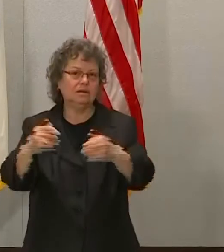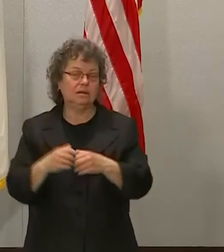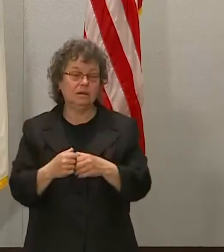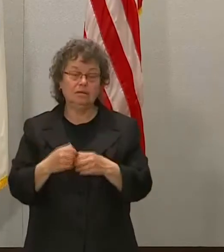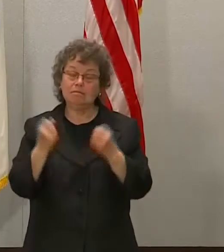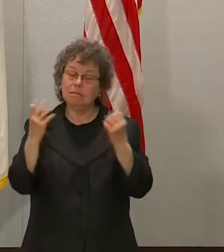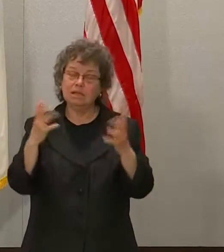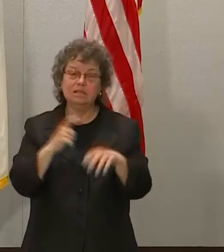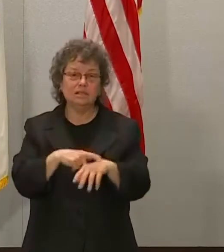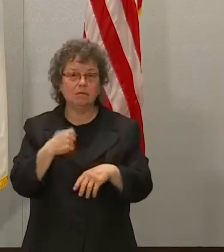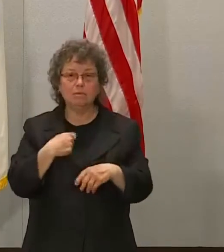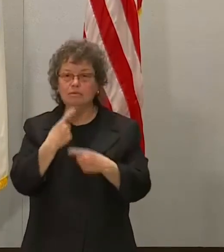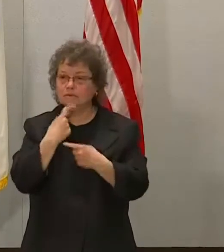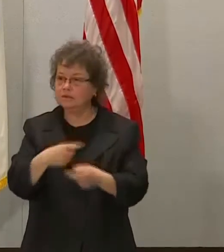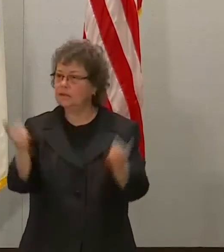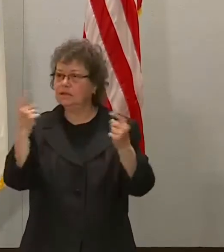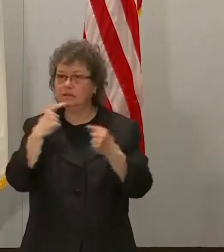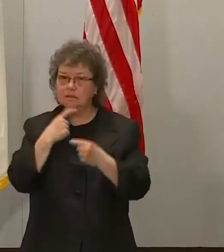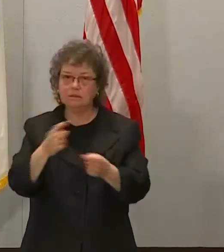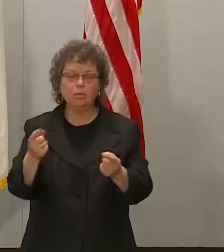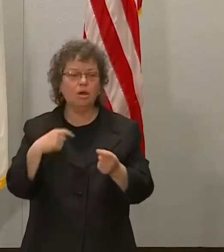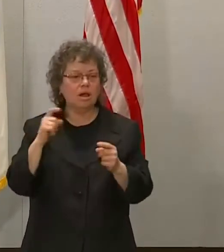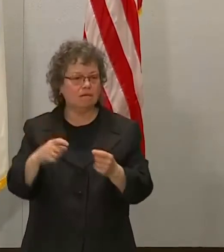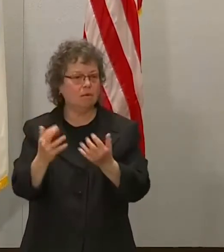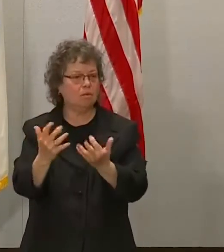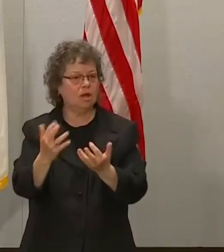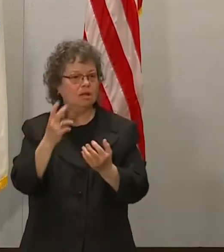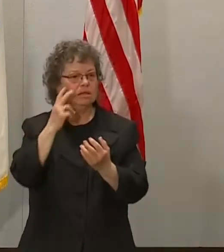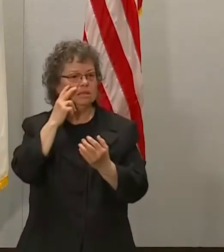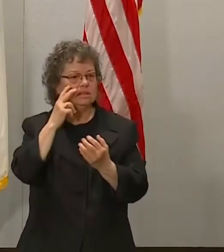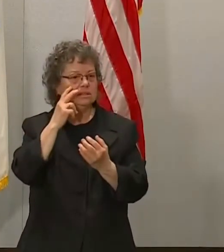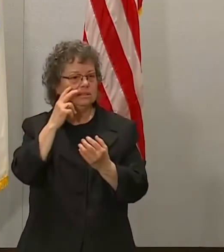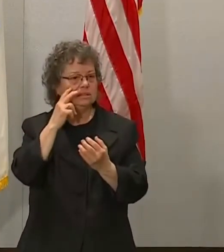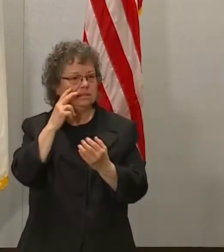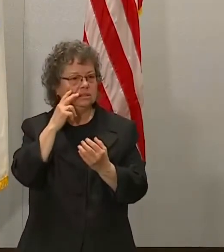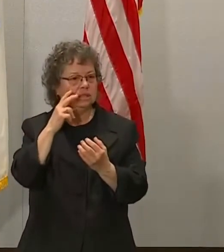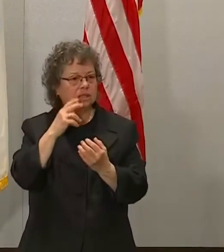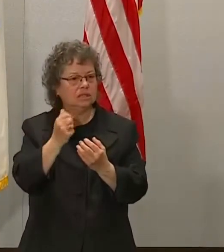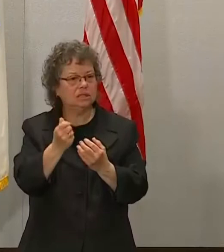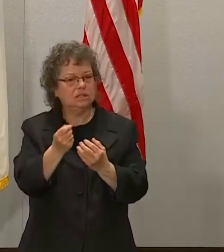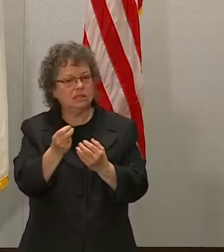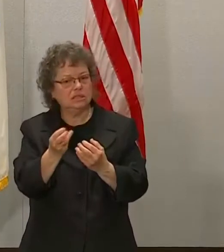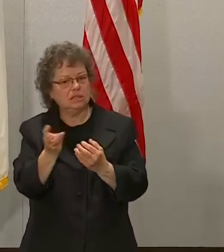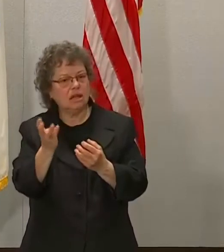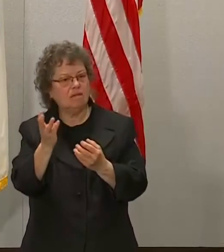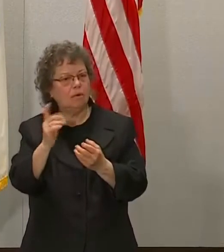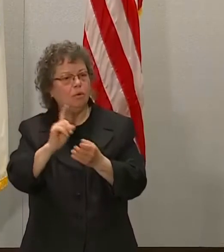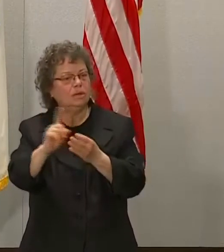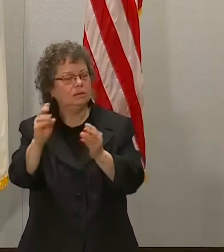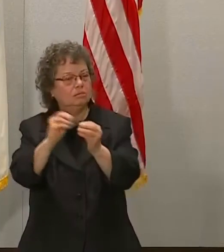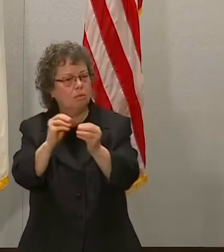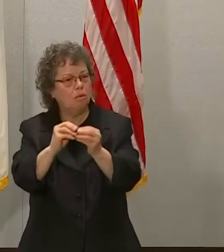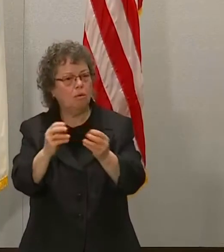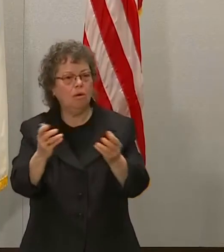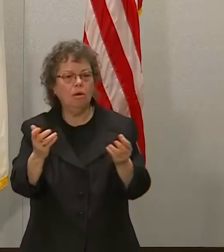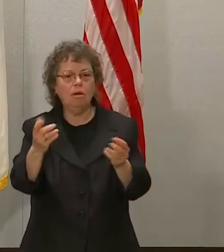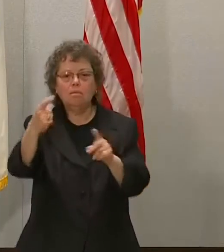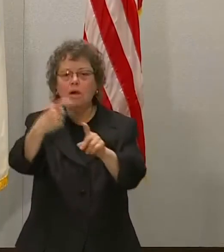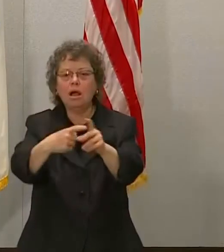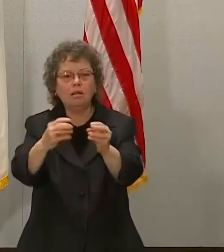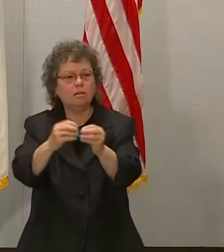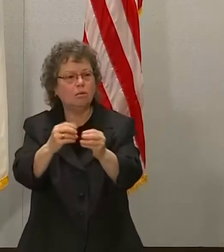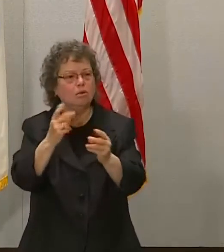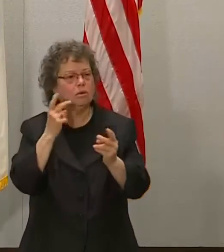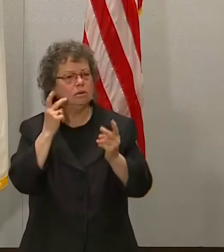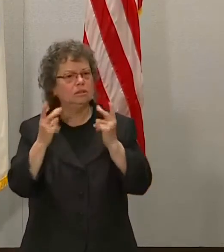times is we want to see how this plays out over the course of several weeks, maybe a month, to see where